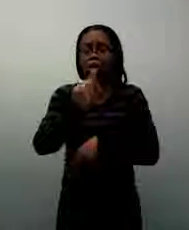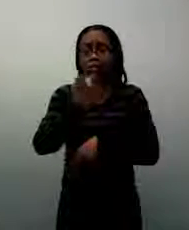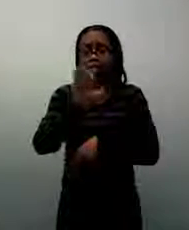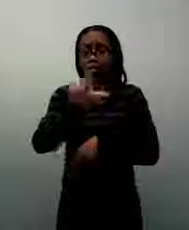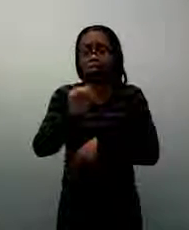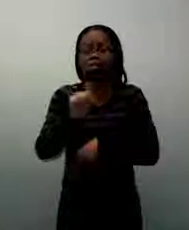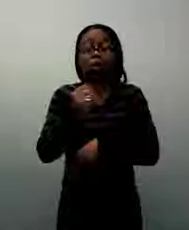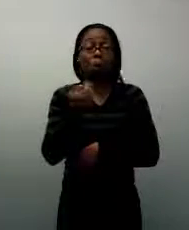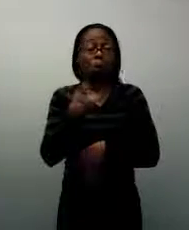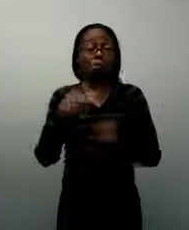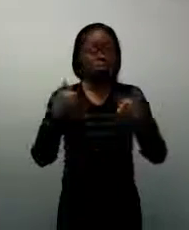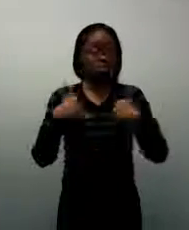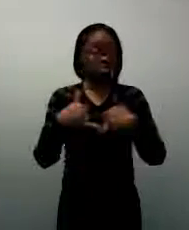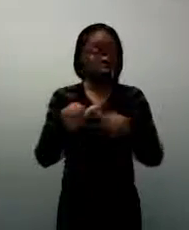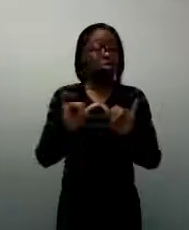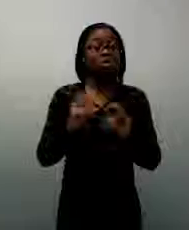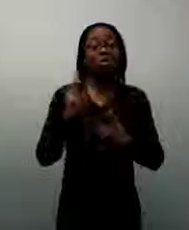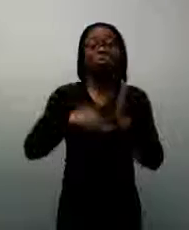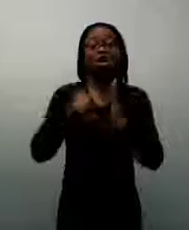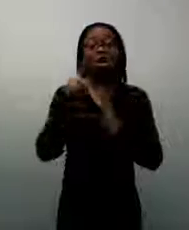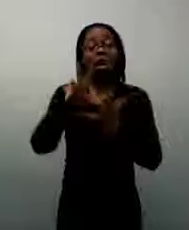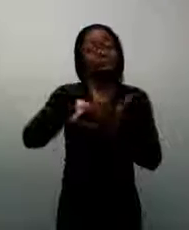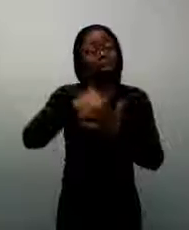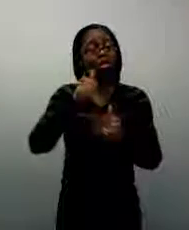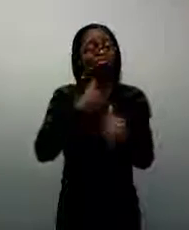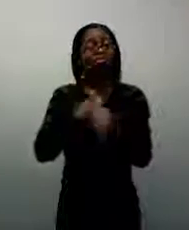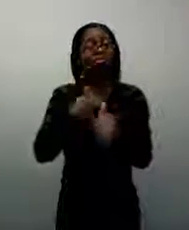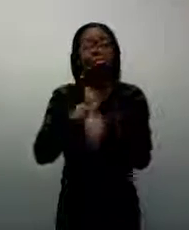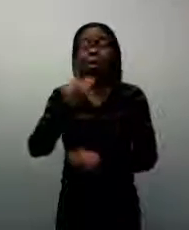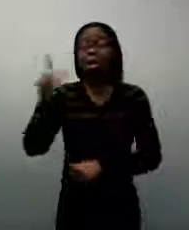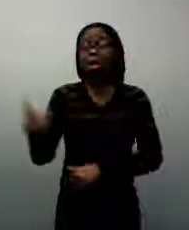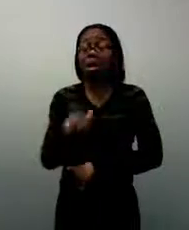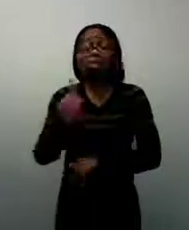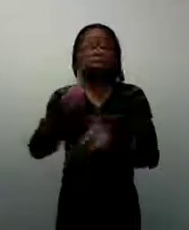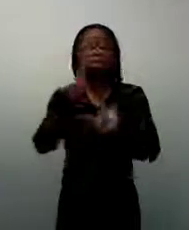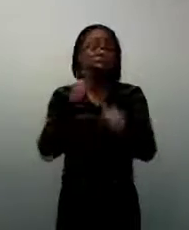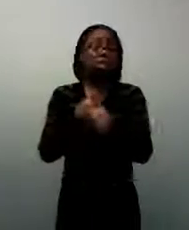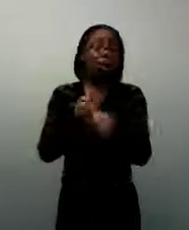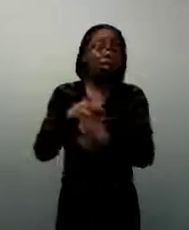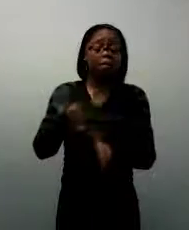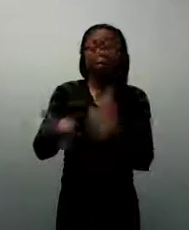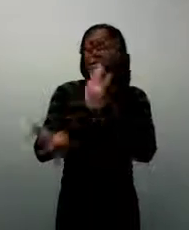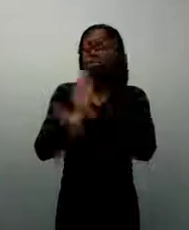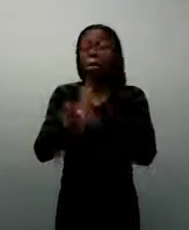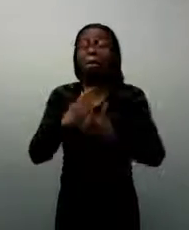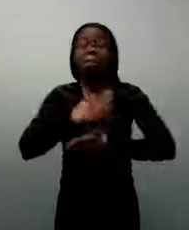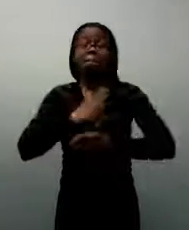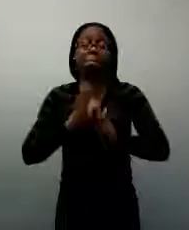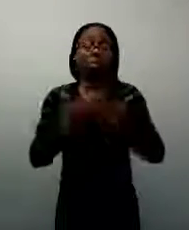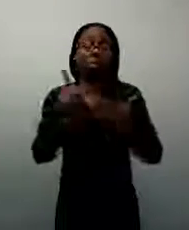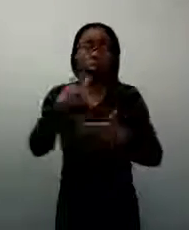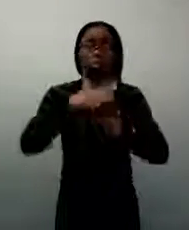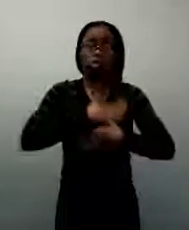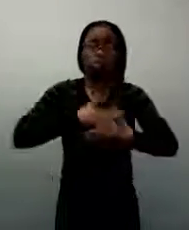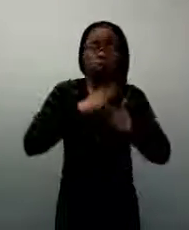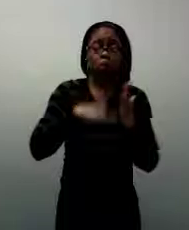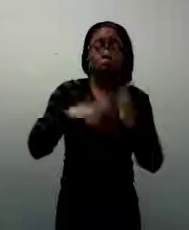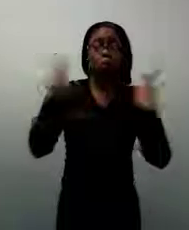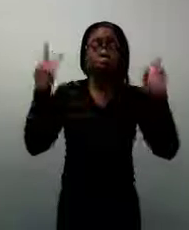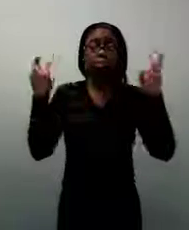When you go to the library, perhaps find a book that you would enjoy reading in a subject or topic that you would appreciate knowing more about.